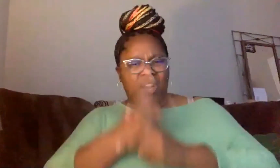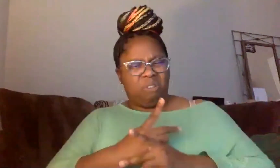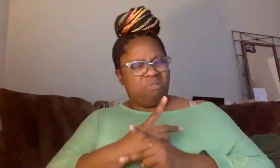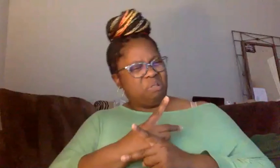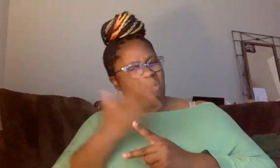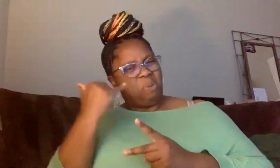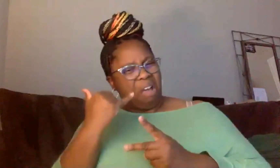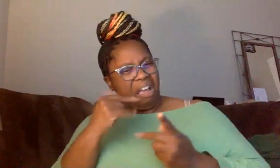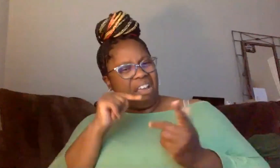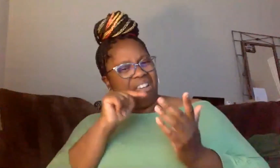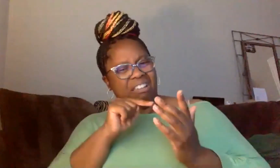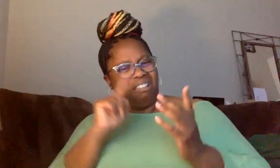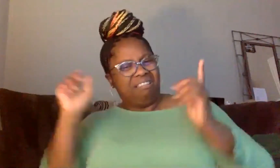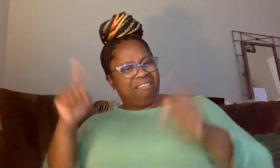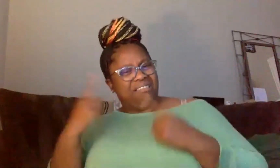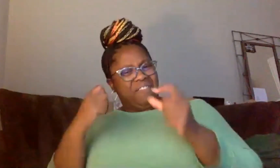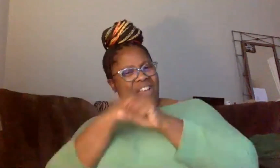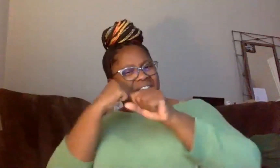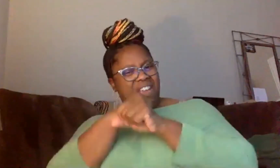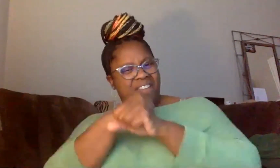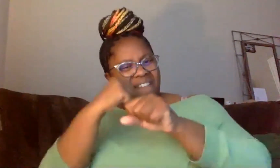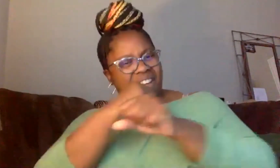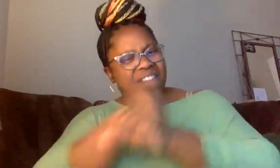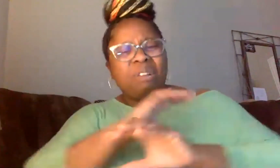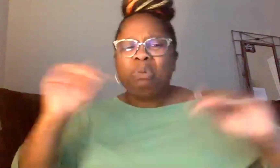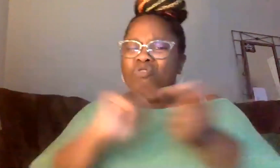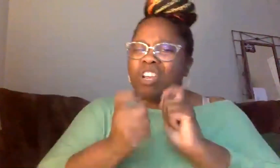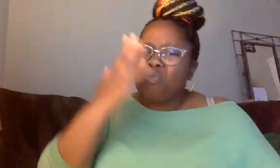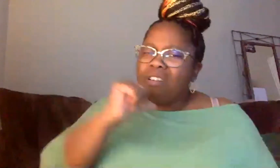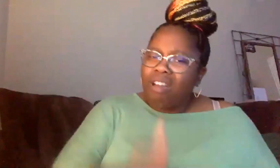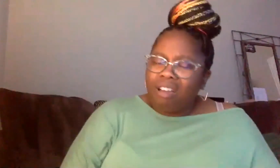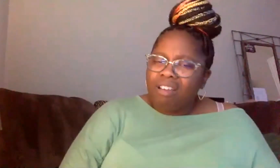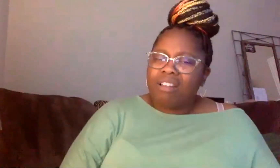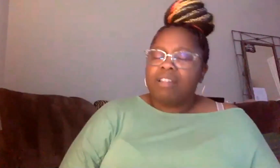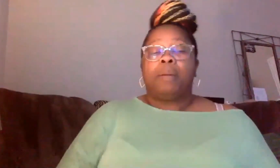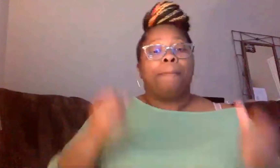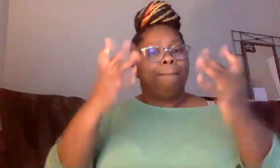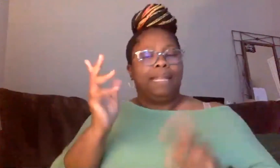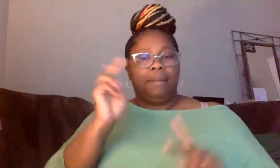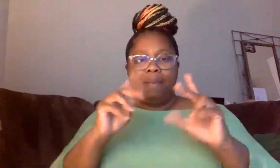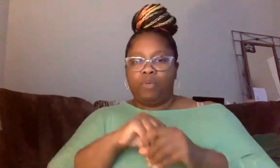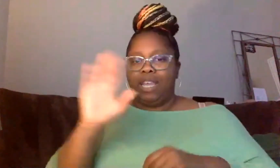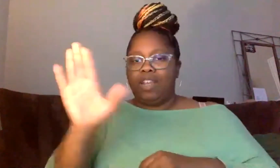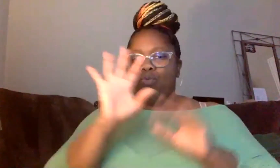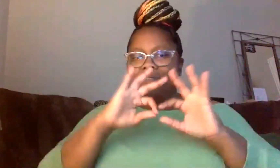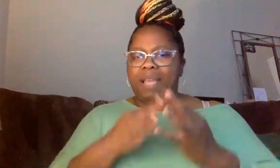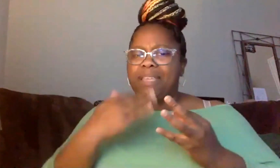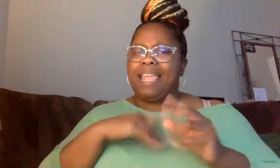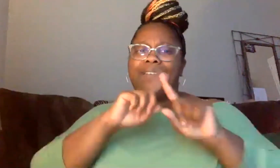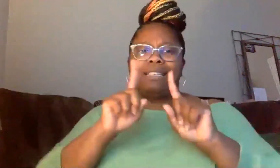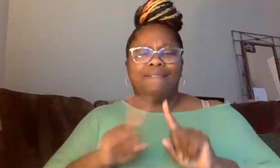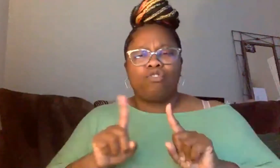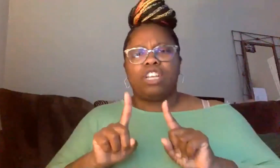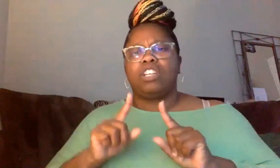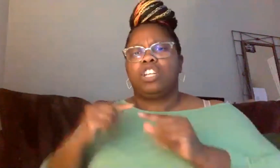changed. And we've been fighting it all for so long. think really think about this right now. There are so many people within your family that have so many different generational